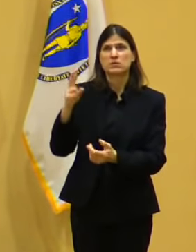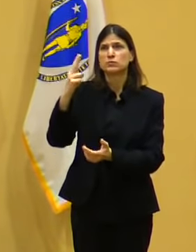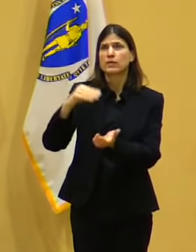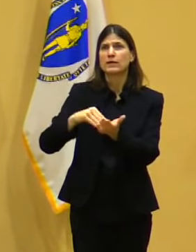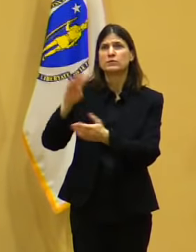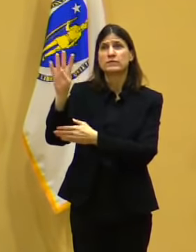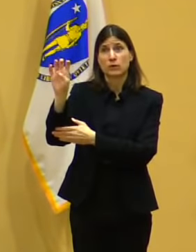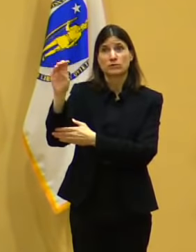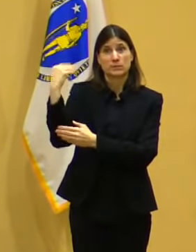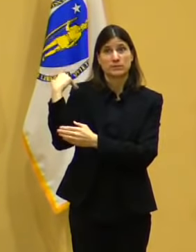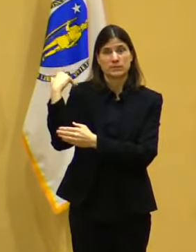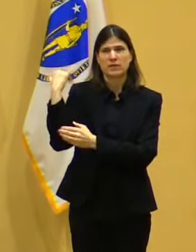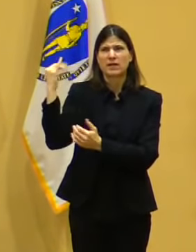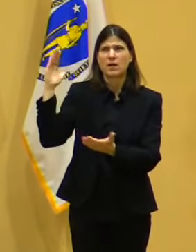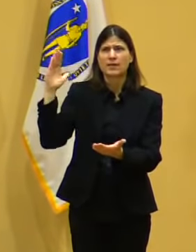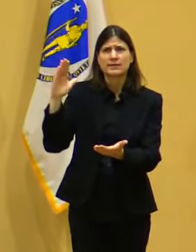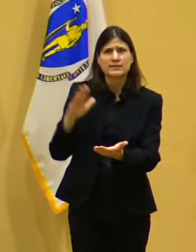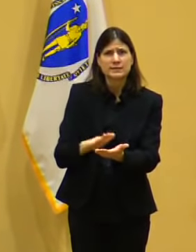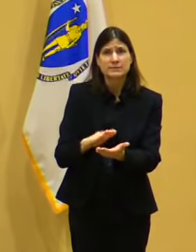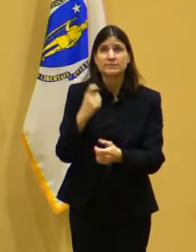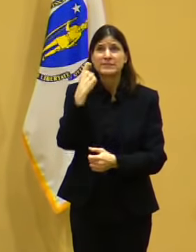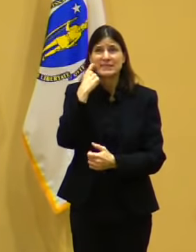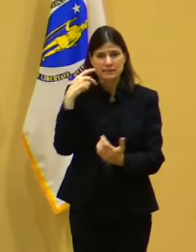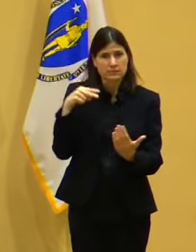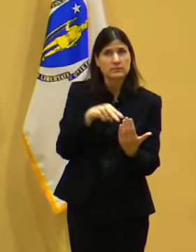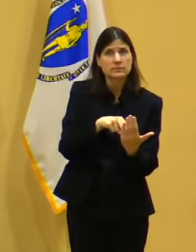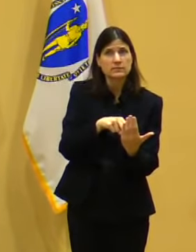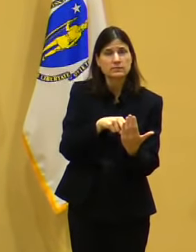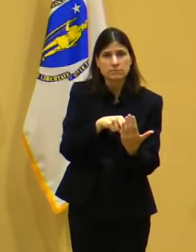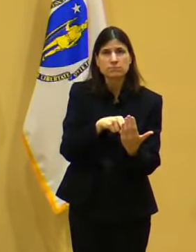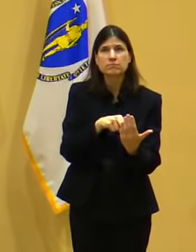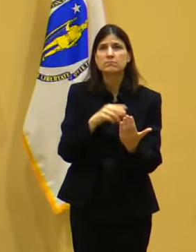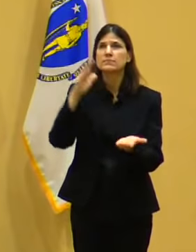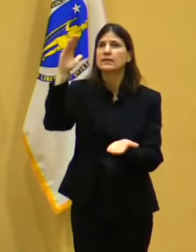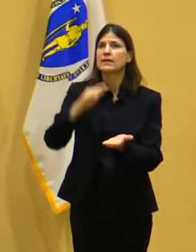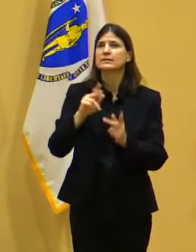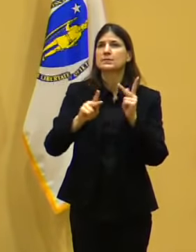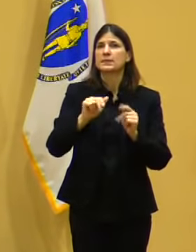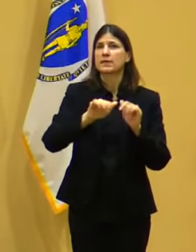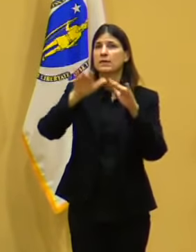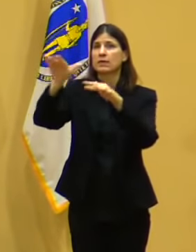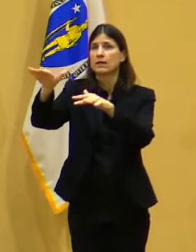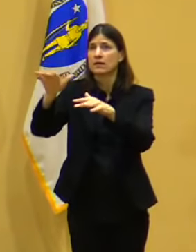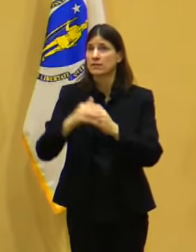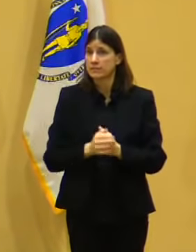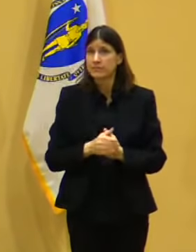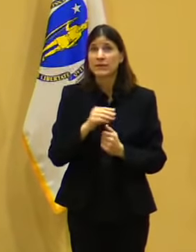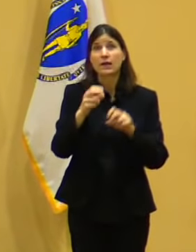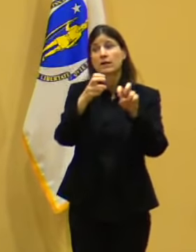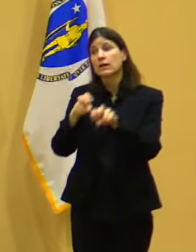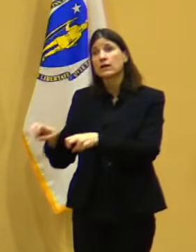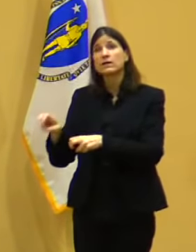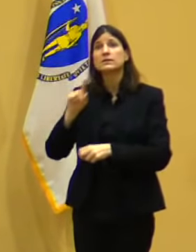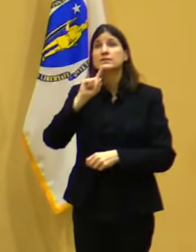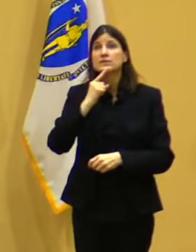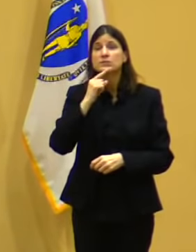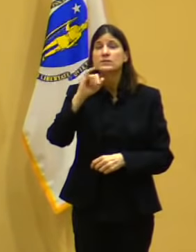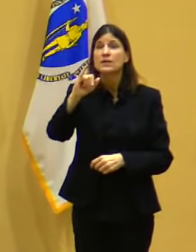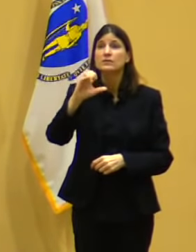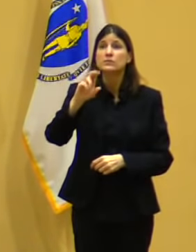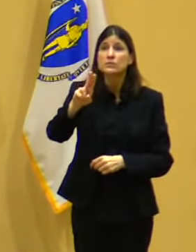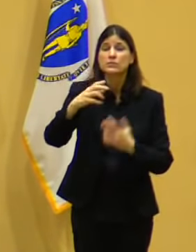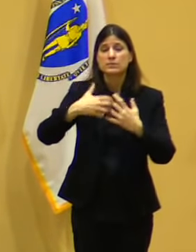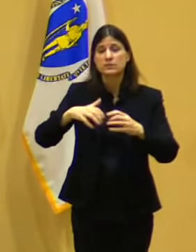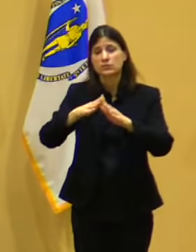since it peaked on January 12th at 461 patients. With respect to vaccines, as of Monday night,